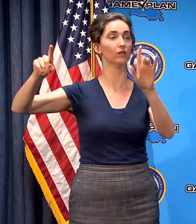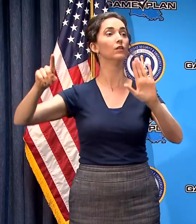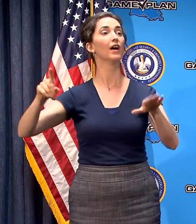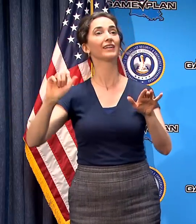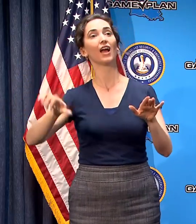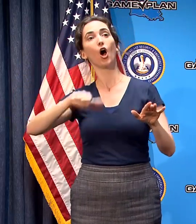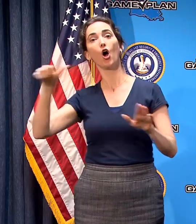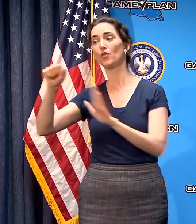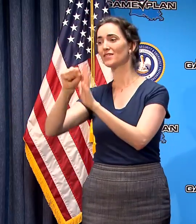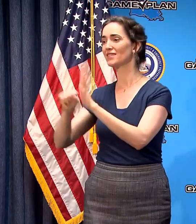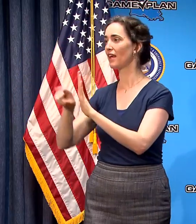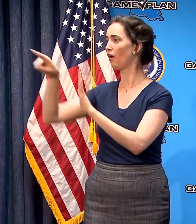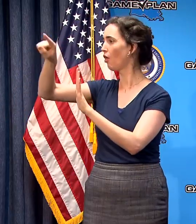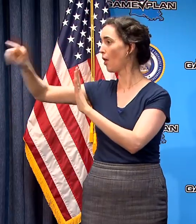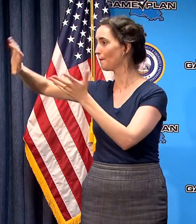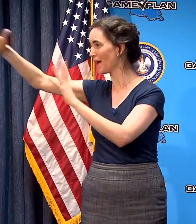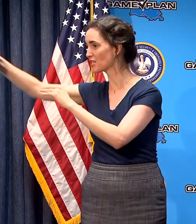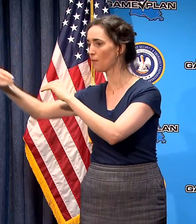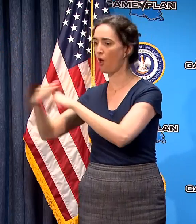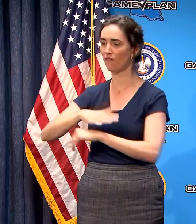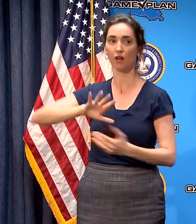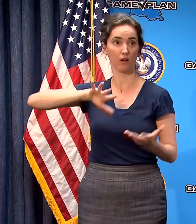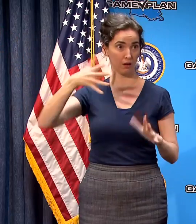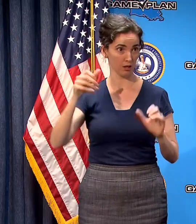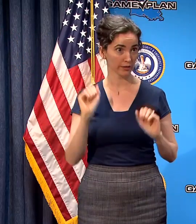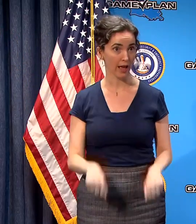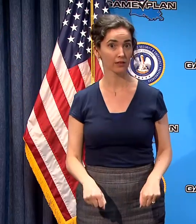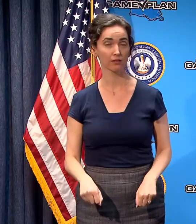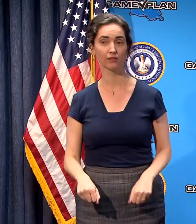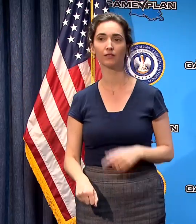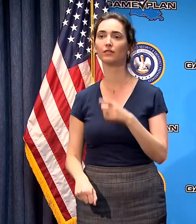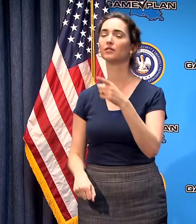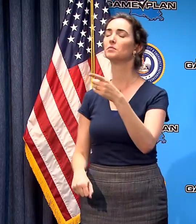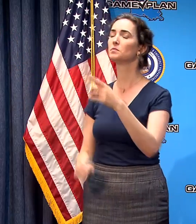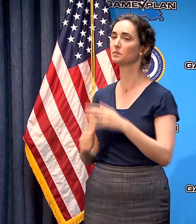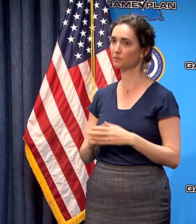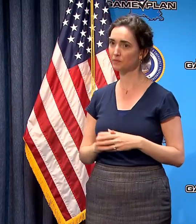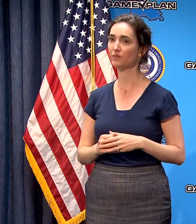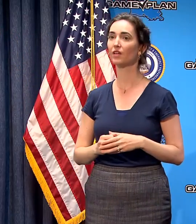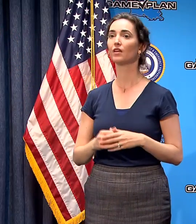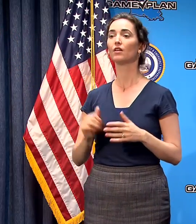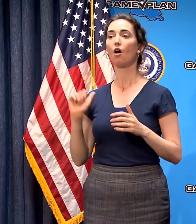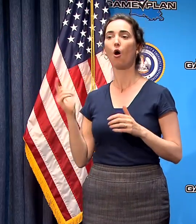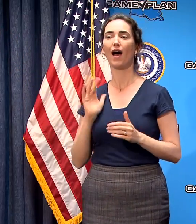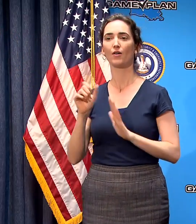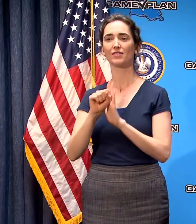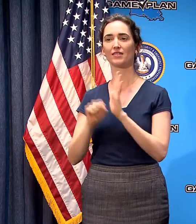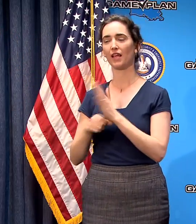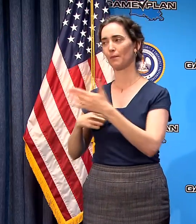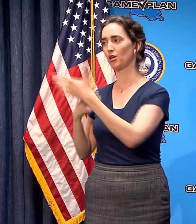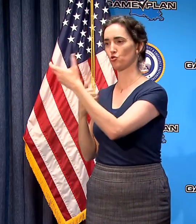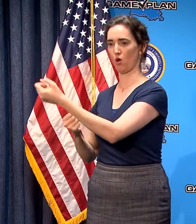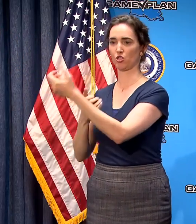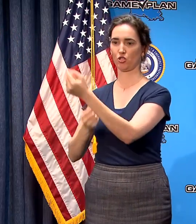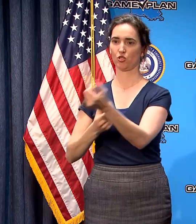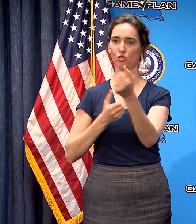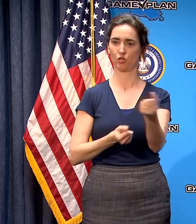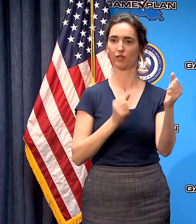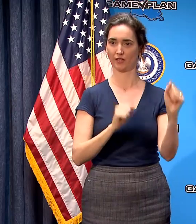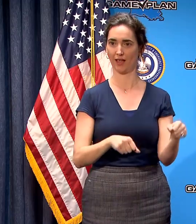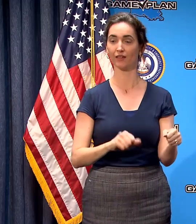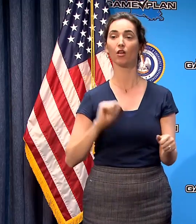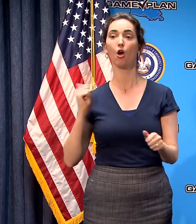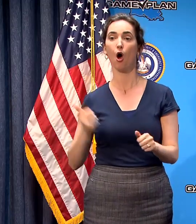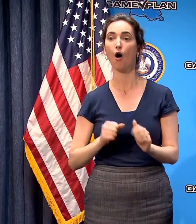states screw things up for us? well look I have a lot of confidence in all of our state and all of the state governors we